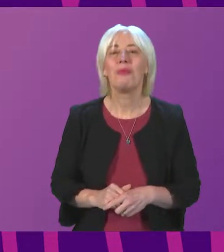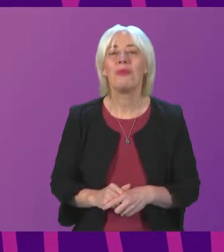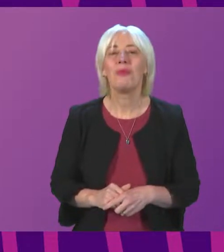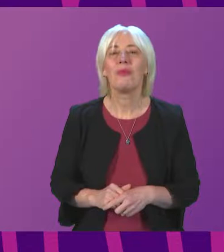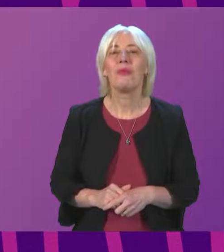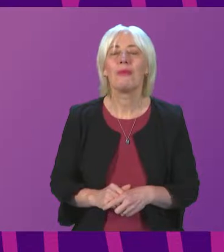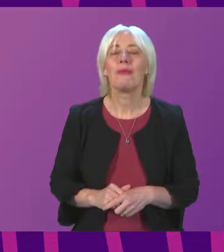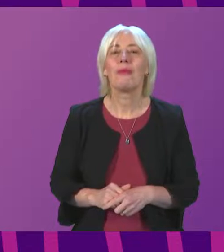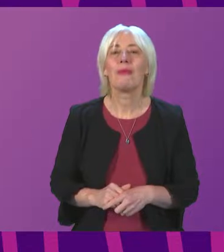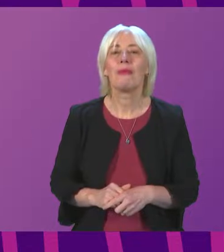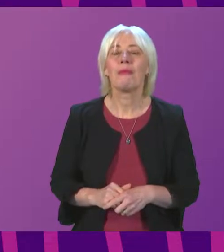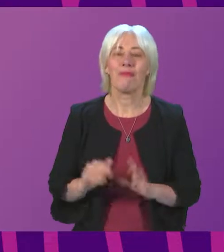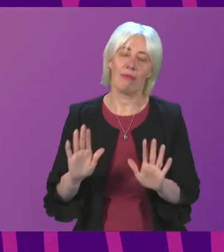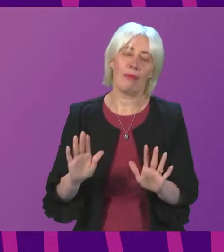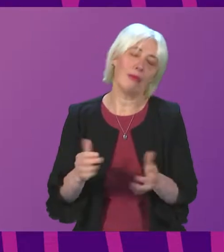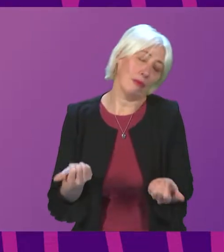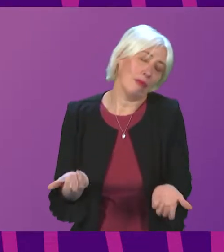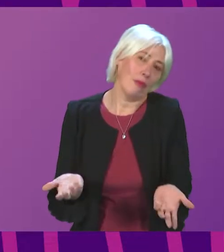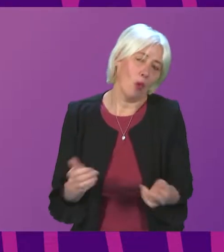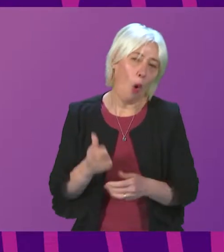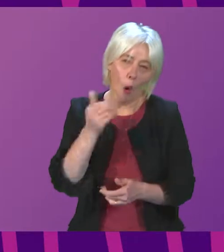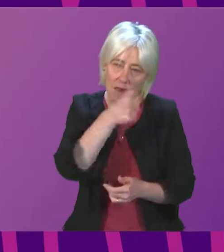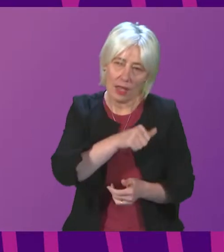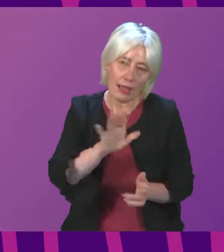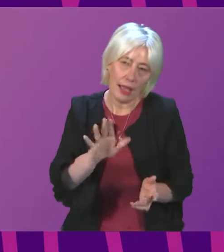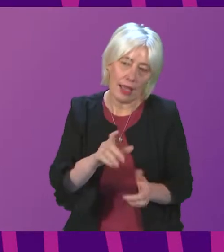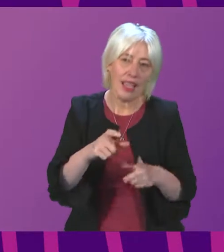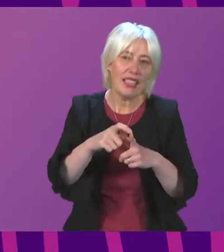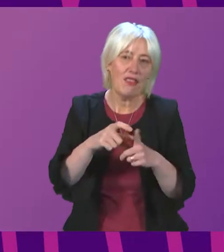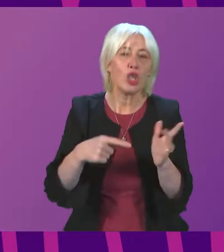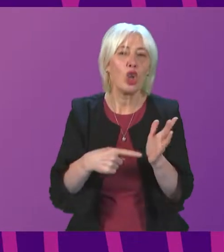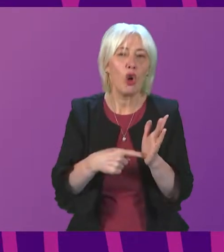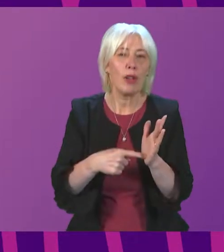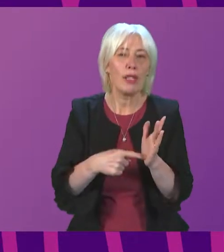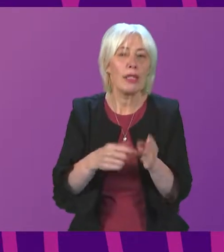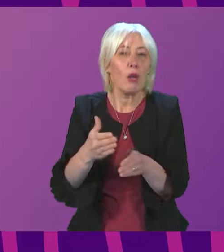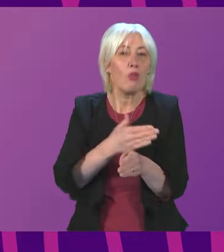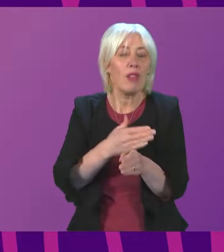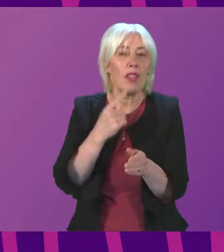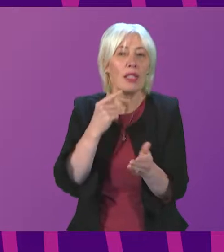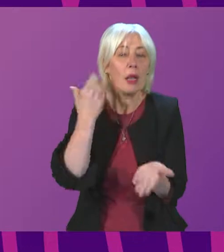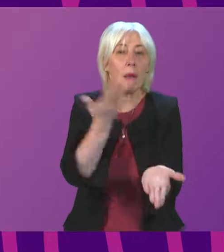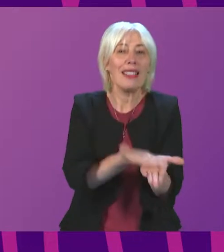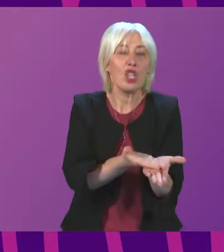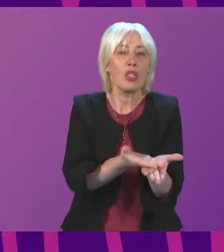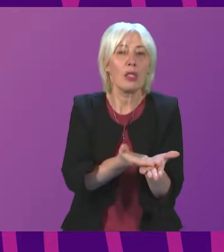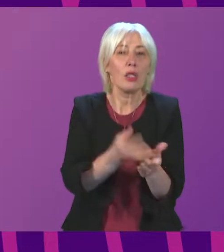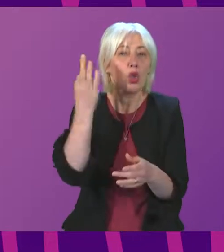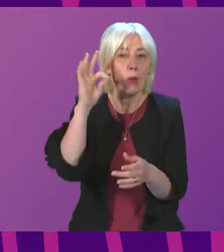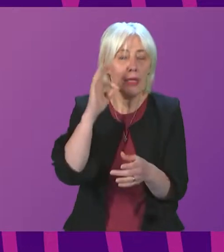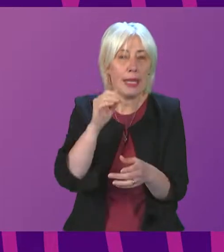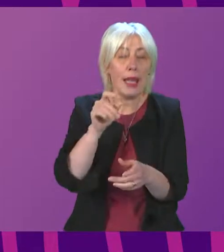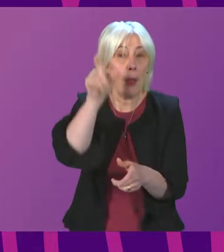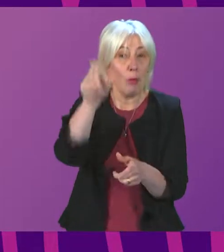Yeah, no, I... Because obviously, David Torrance was on the previous Petitions Committee who heard from the